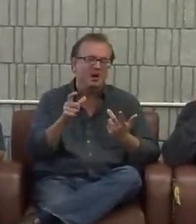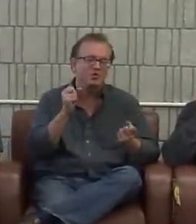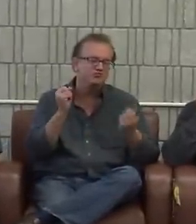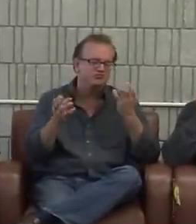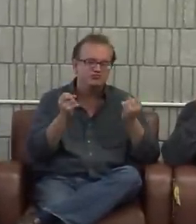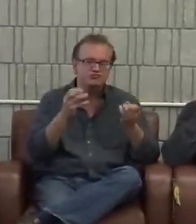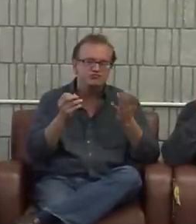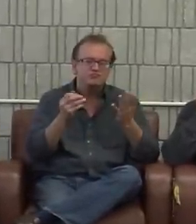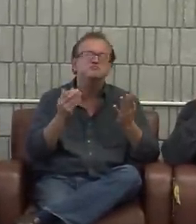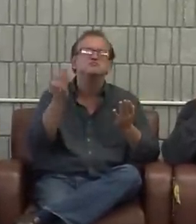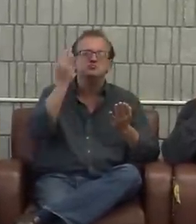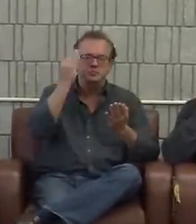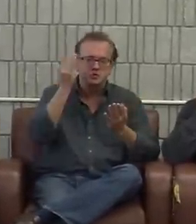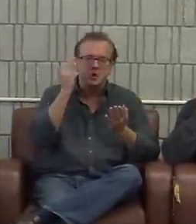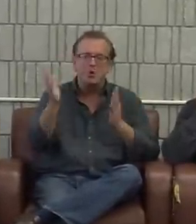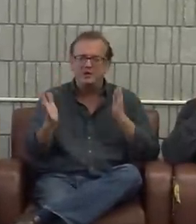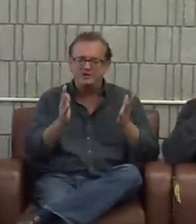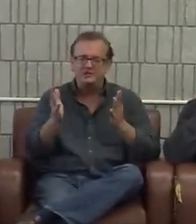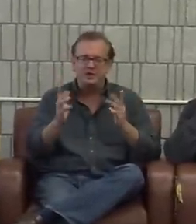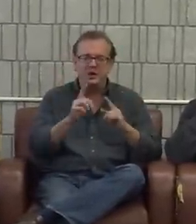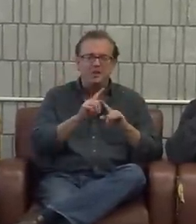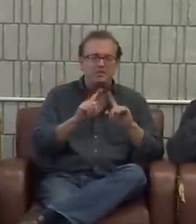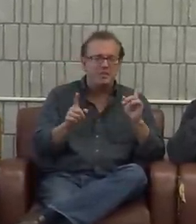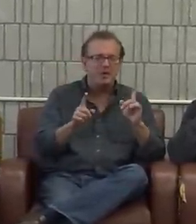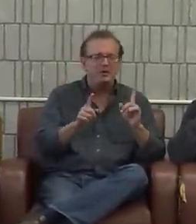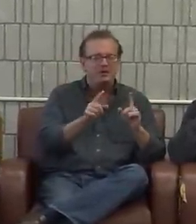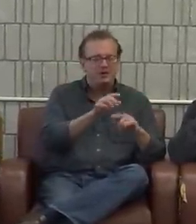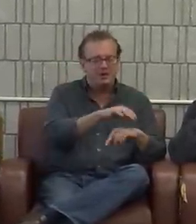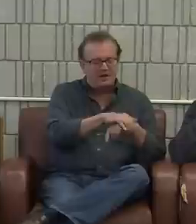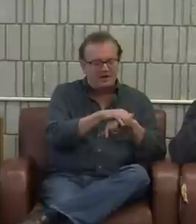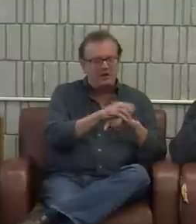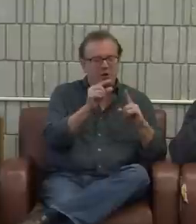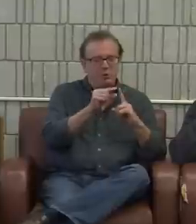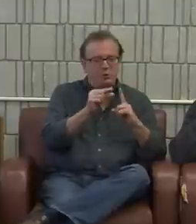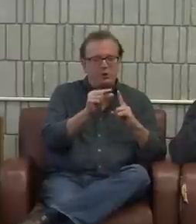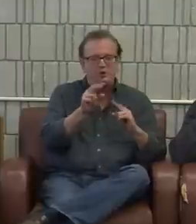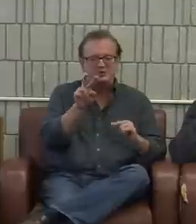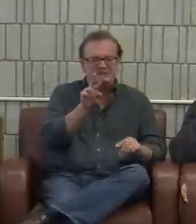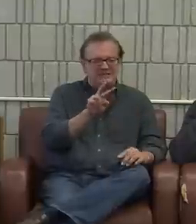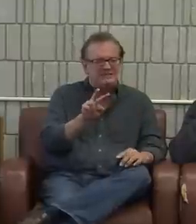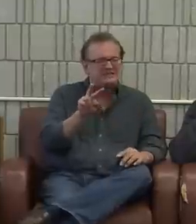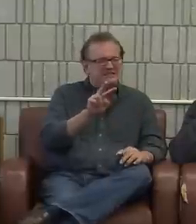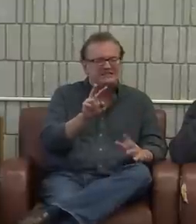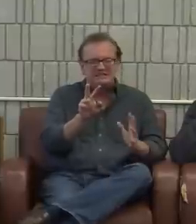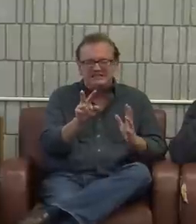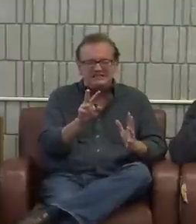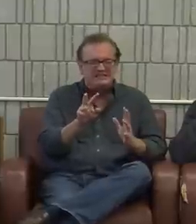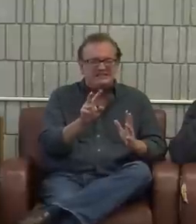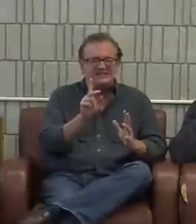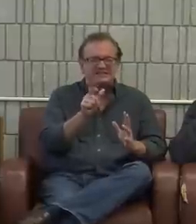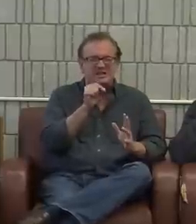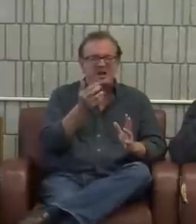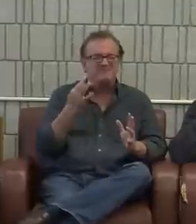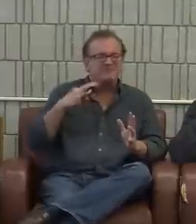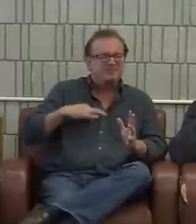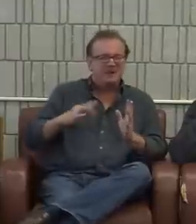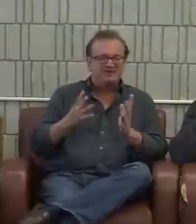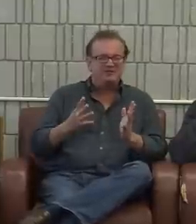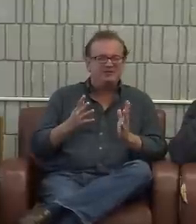Because in American Sign Language we use signs and we watch those signs. In English it's difficult with the words because